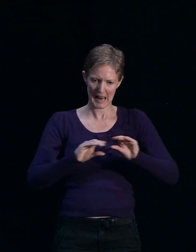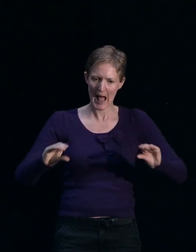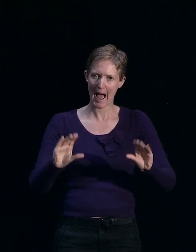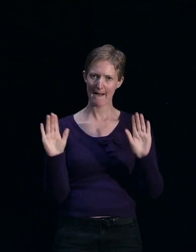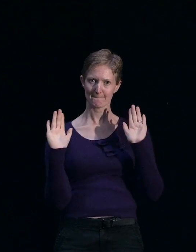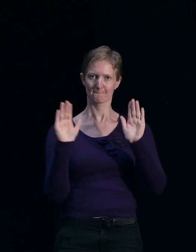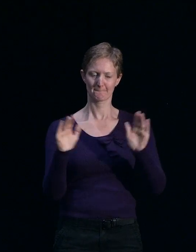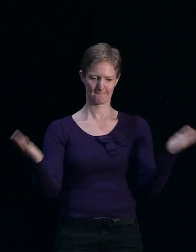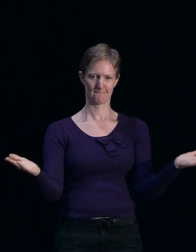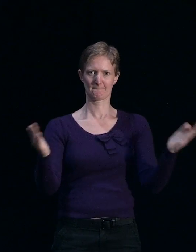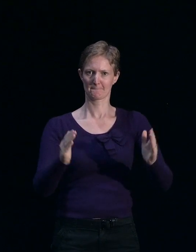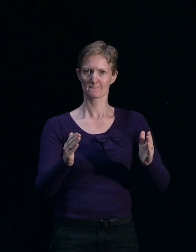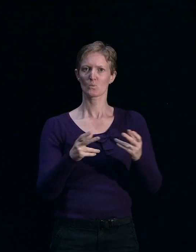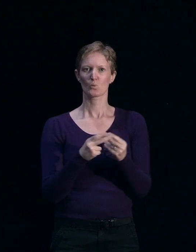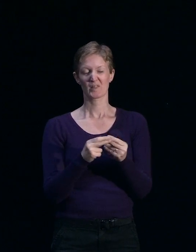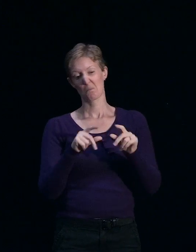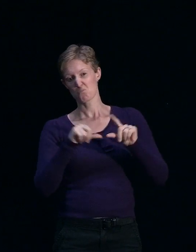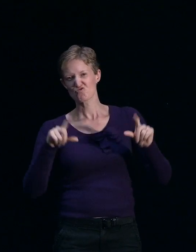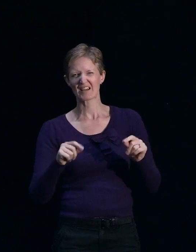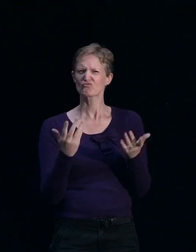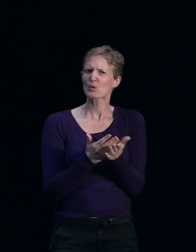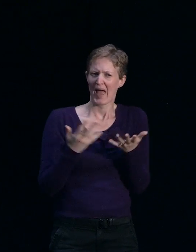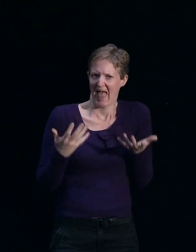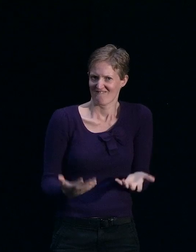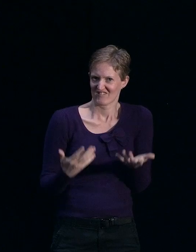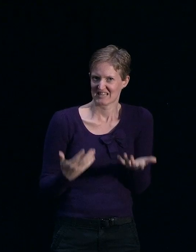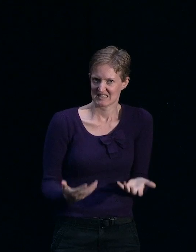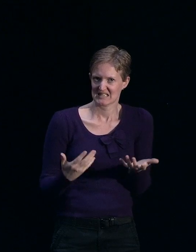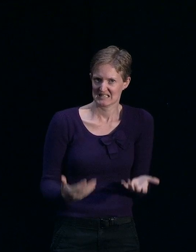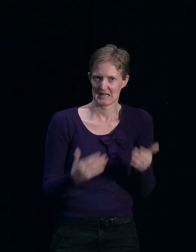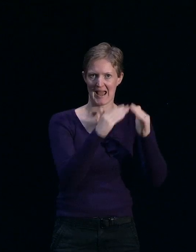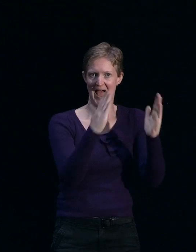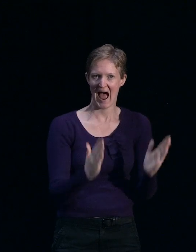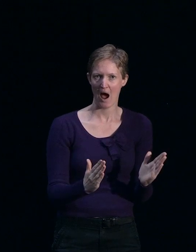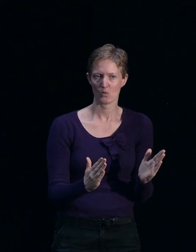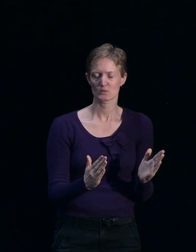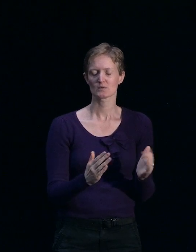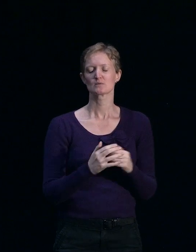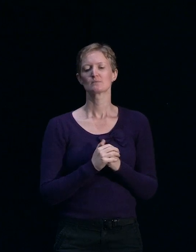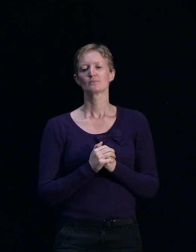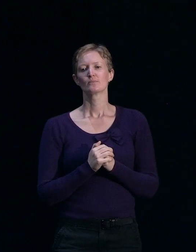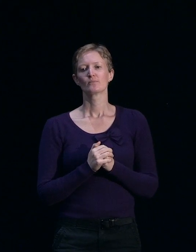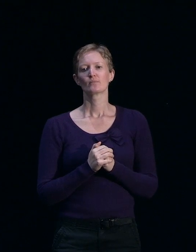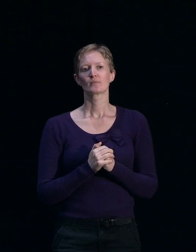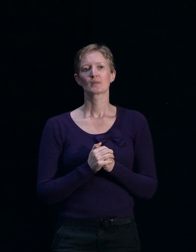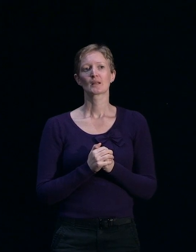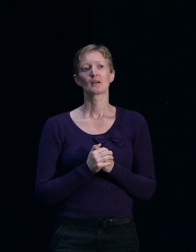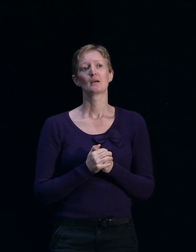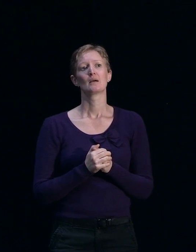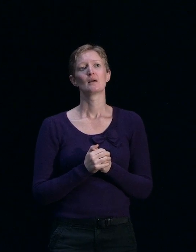hillstone or brick, sort of relatively heavy claddings. We've sort of moved away from the raised